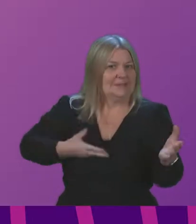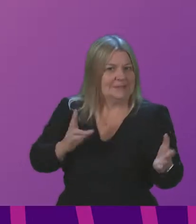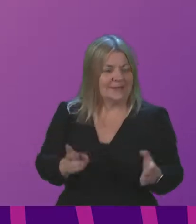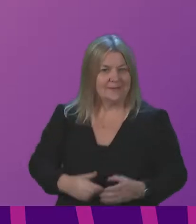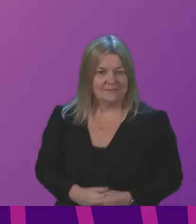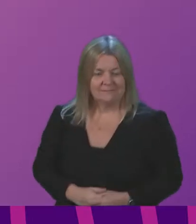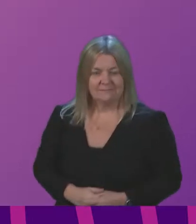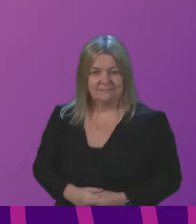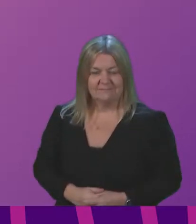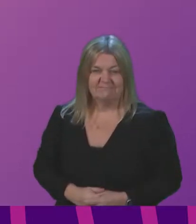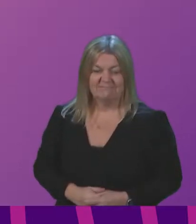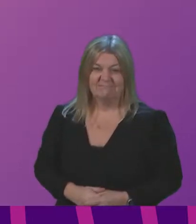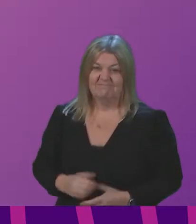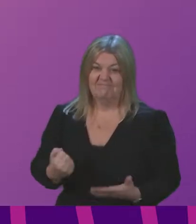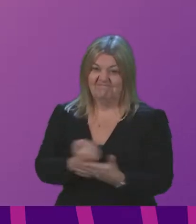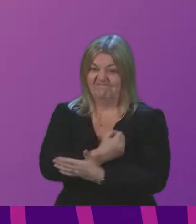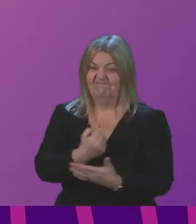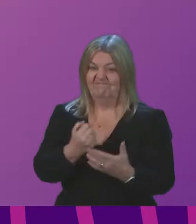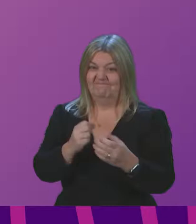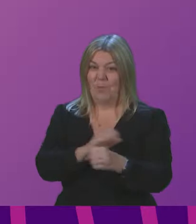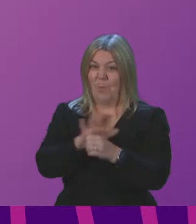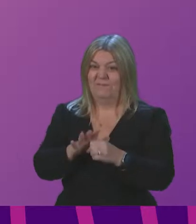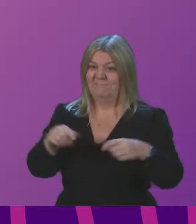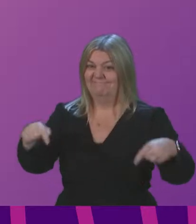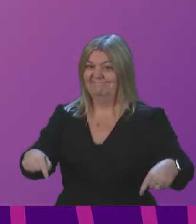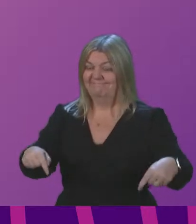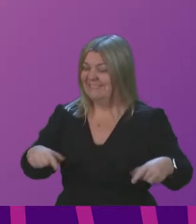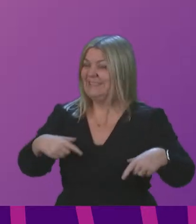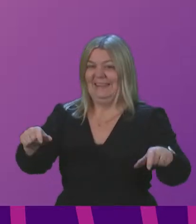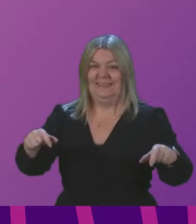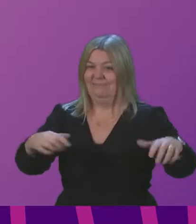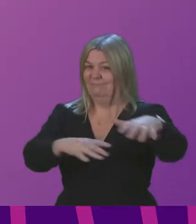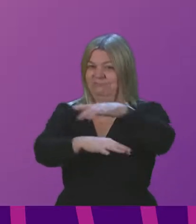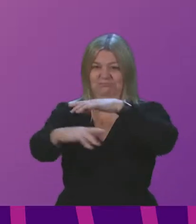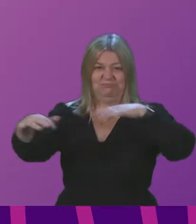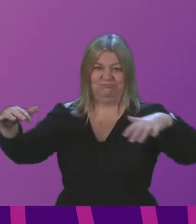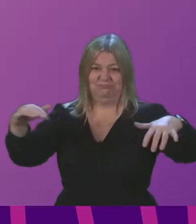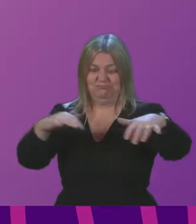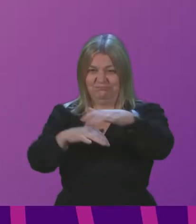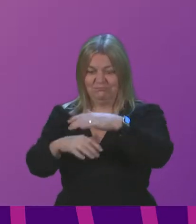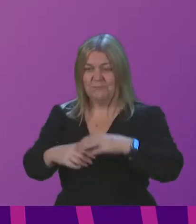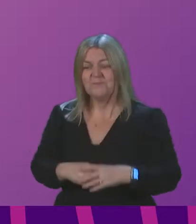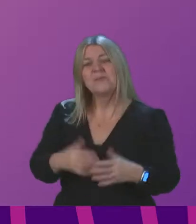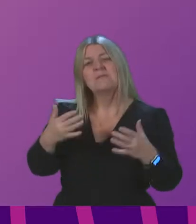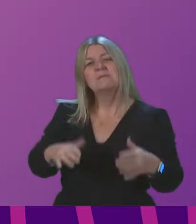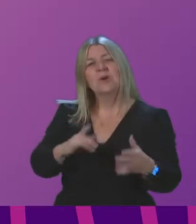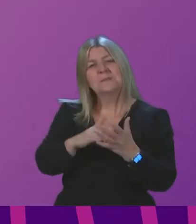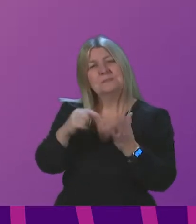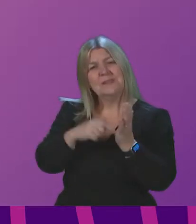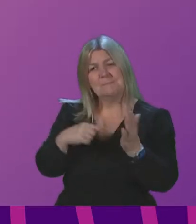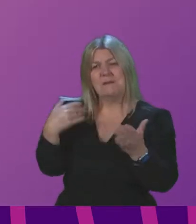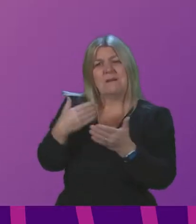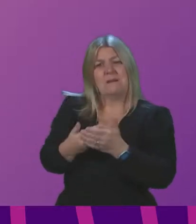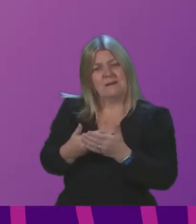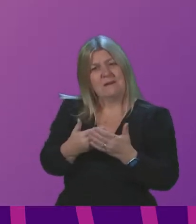is very much still here. In the three full months since September, we have seen over 270